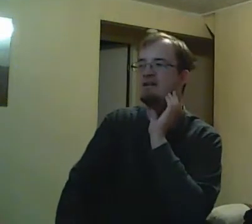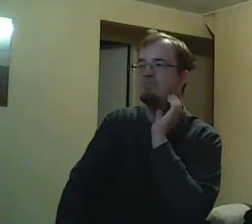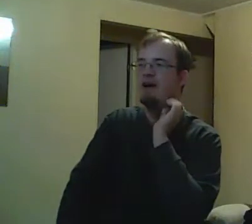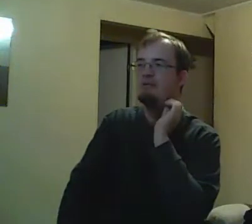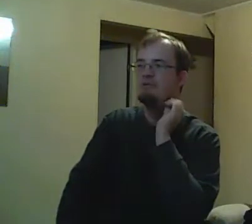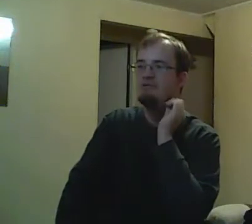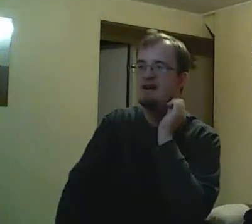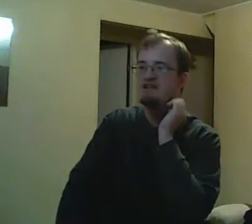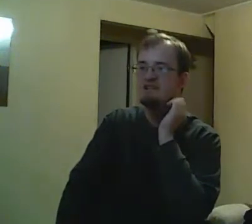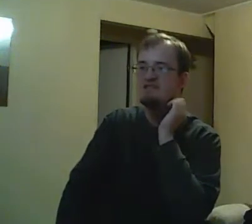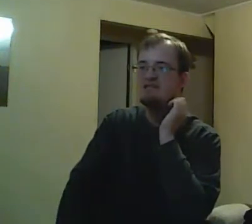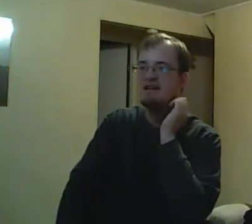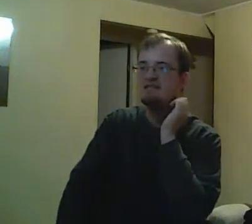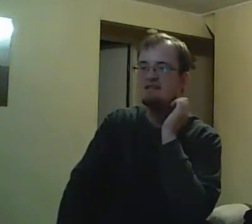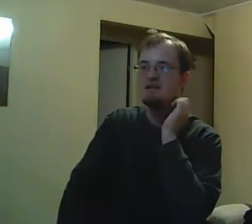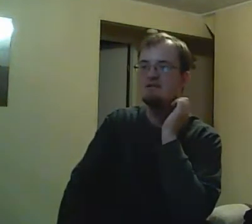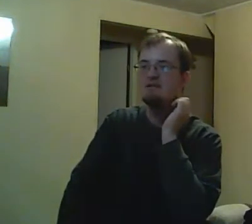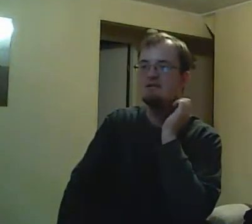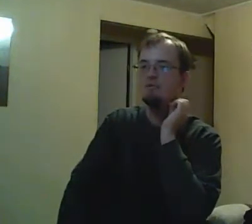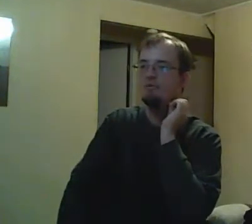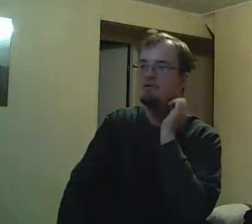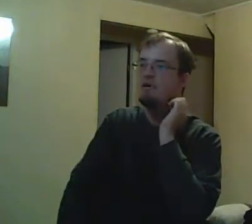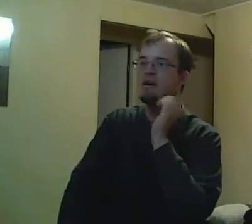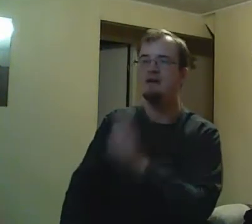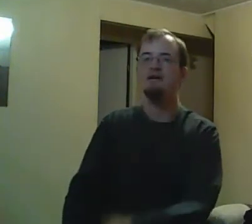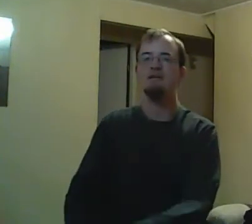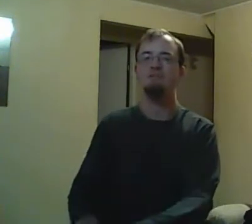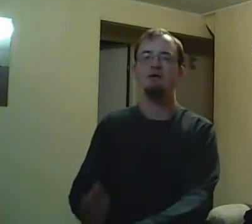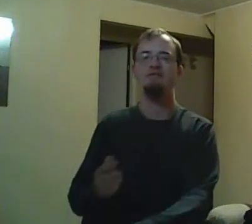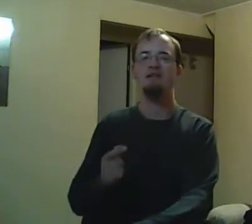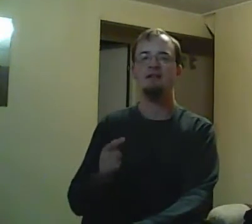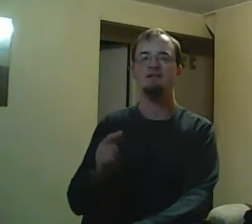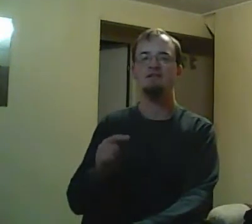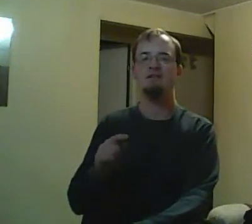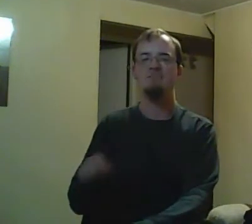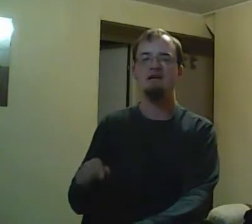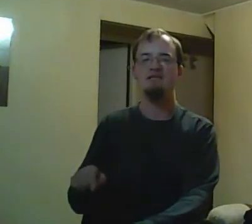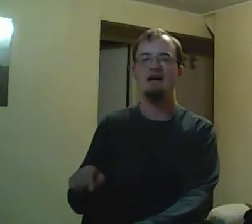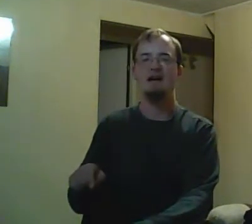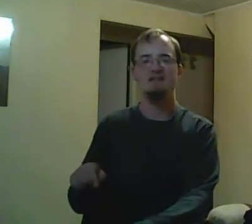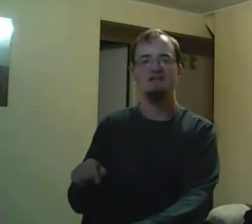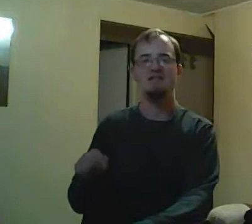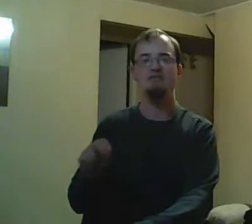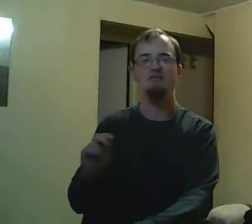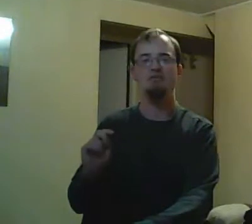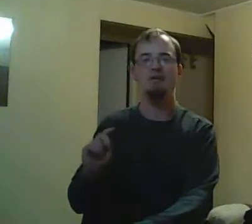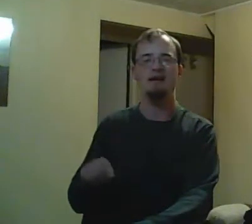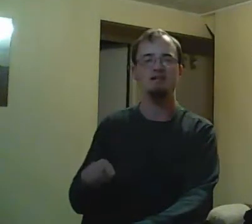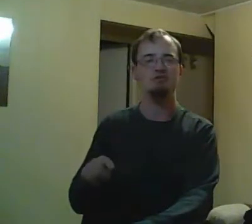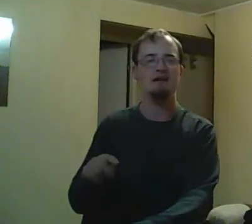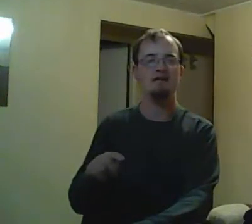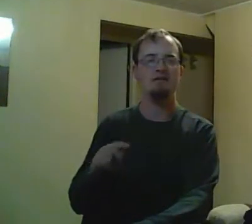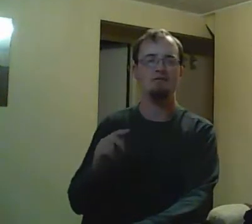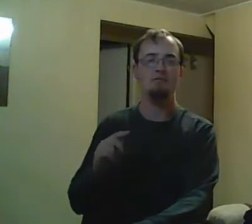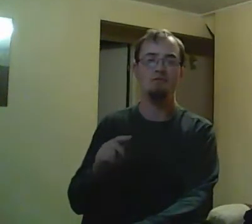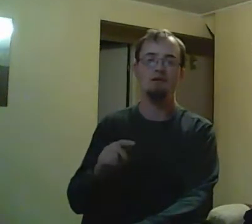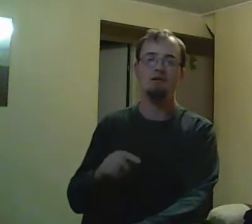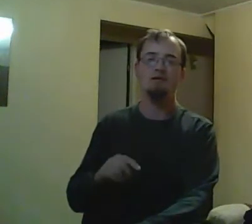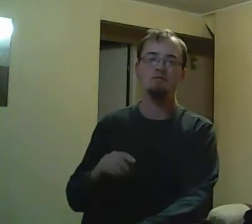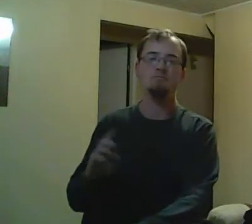But what we do know is that Craig is interviewed and basically Catelyn said, shut up. This is a friend of mine. He shouldn't